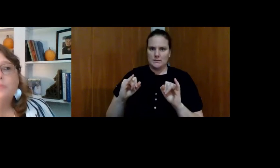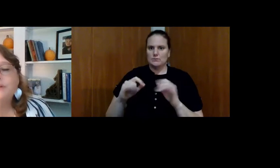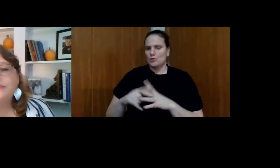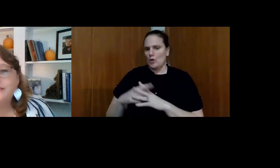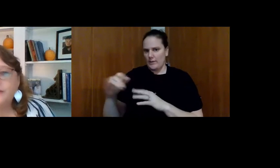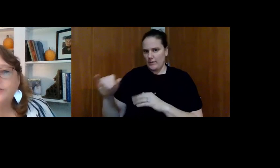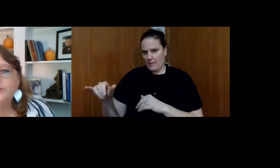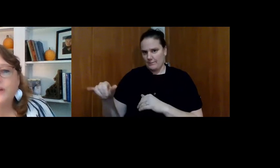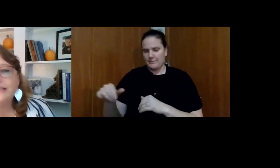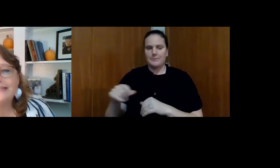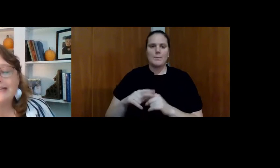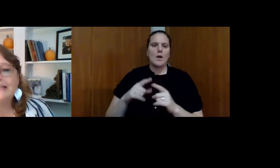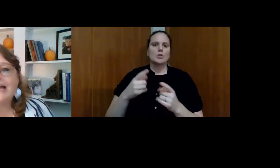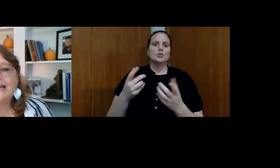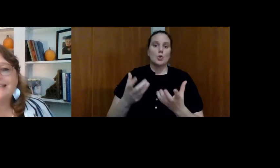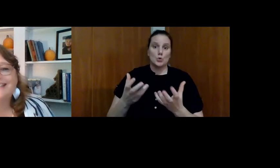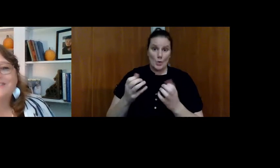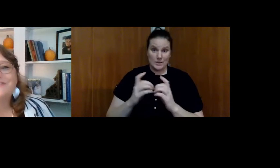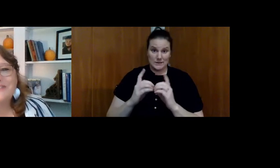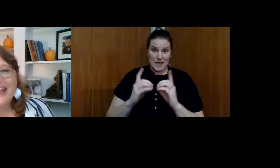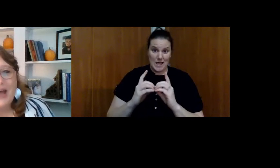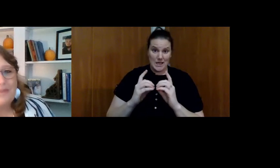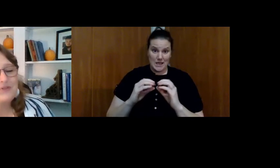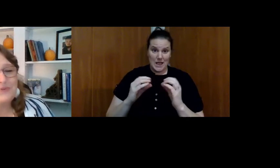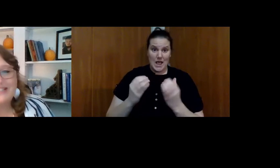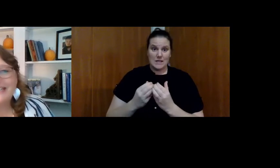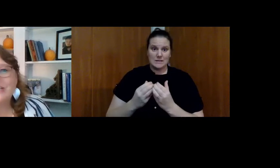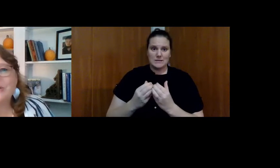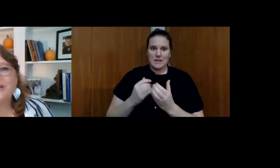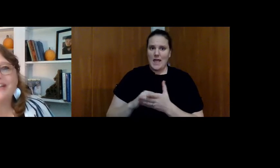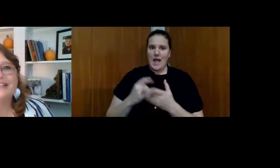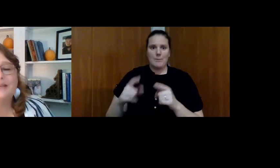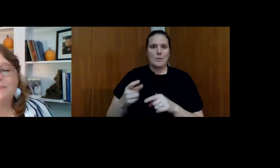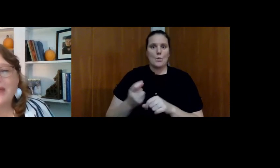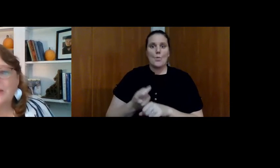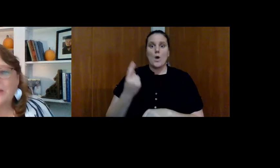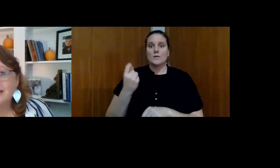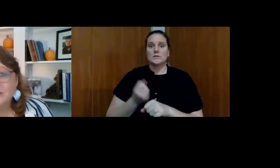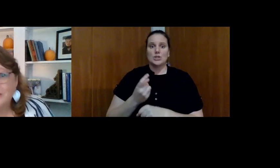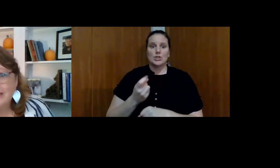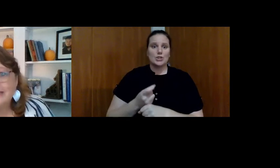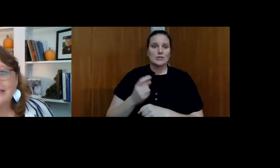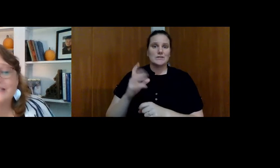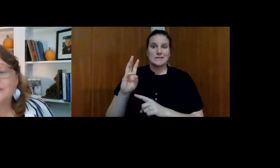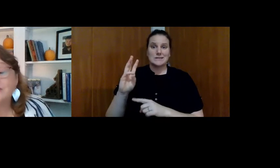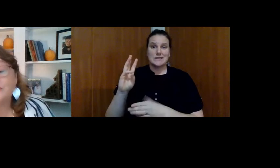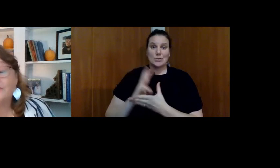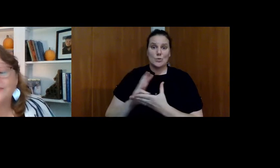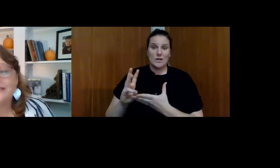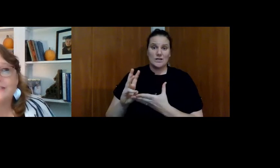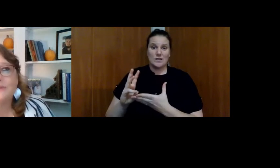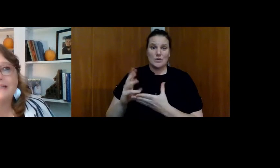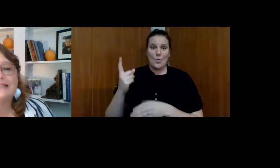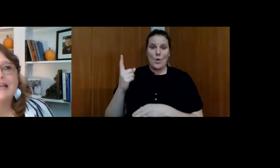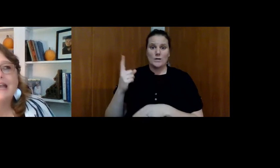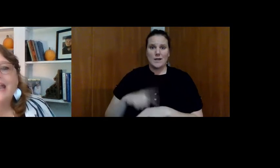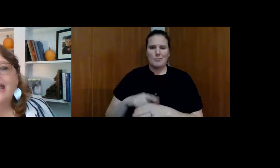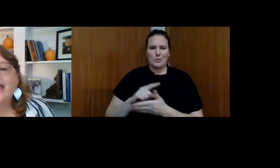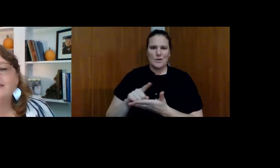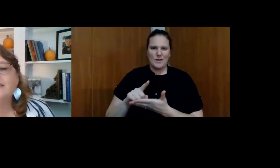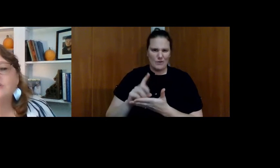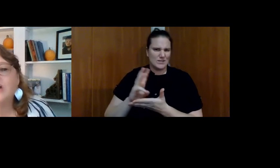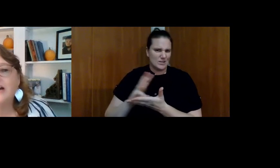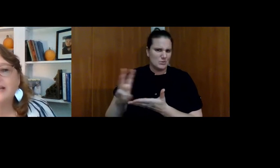But the So You Want to Date class happens once a year. It's about six weeks. It's once a week for six weeks.